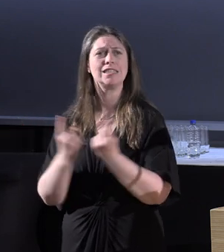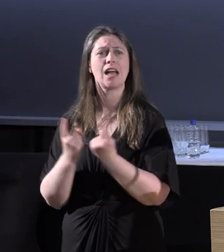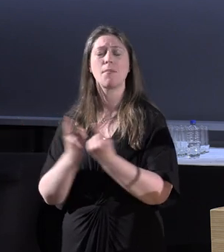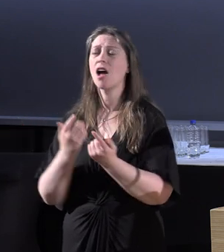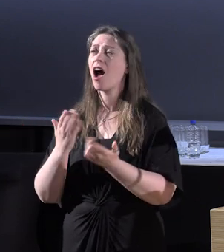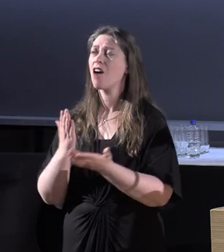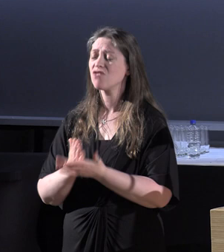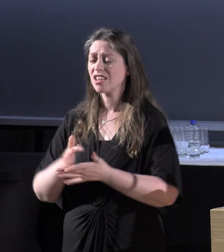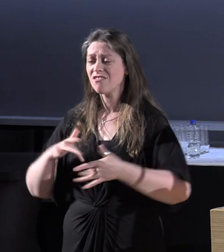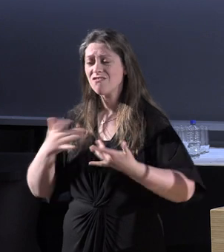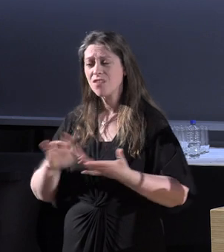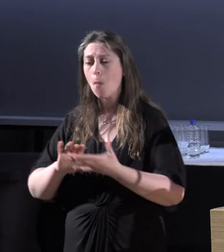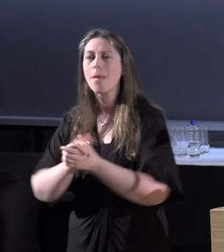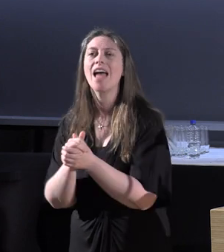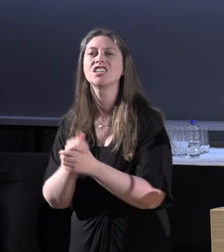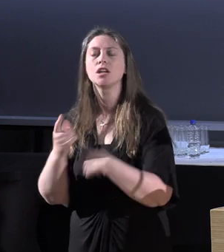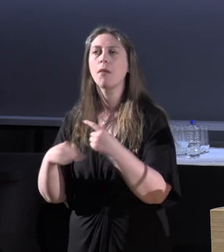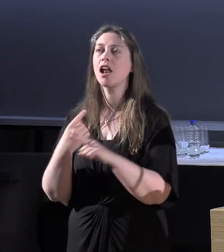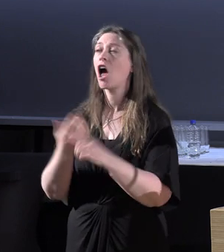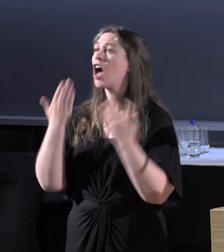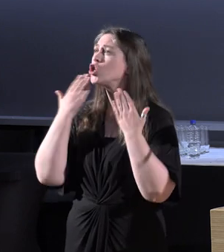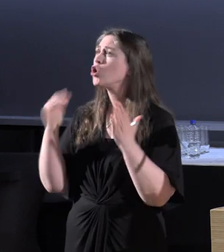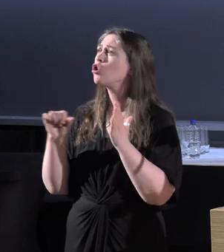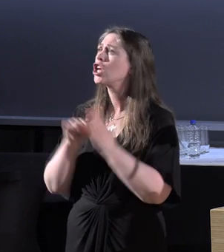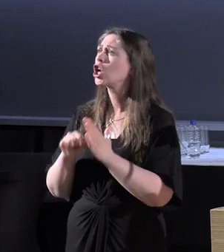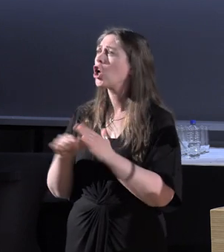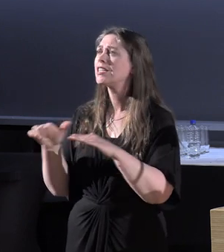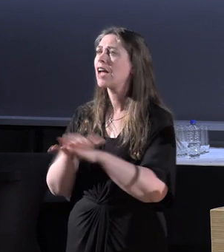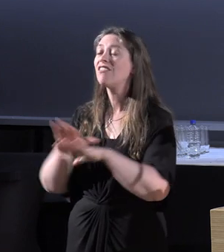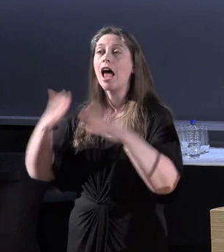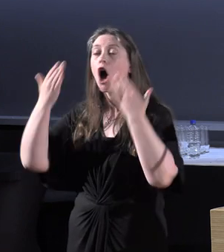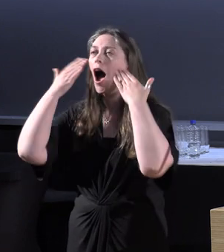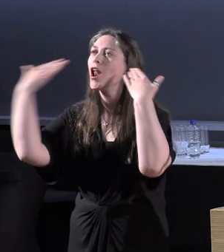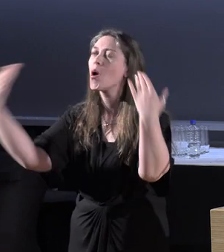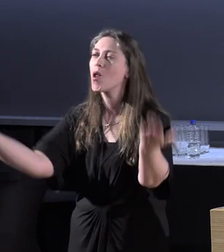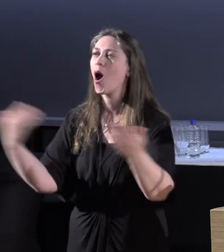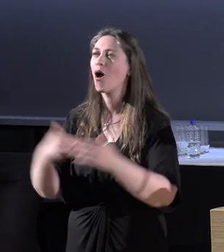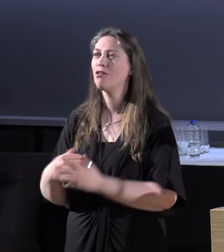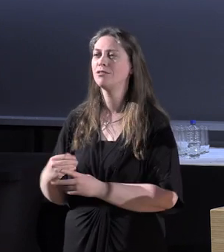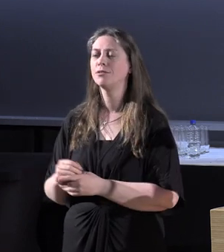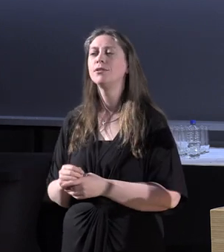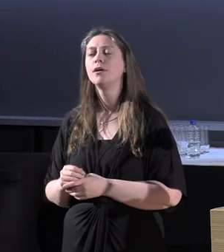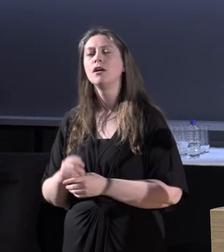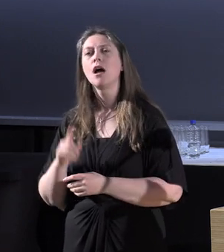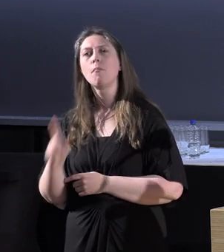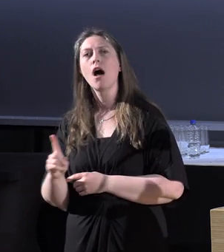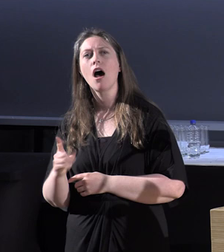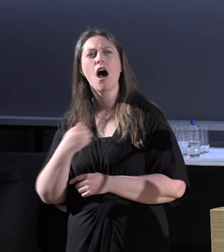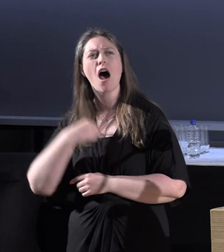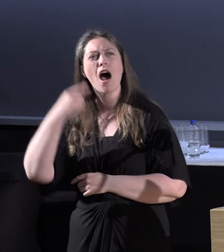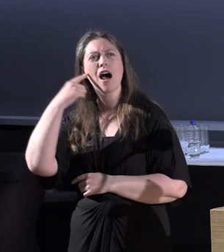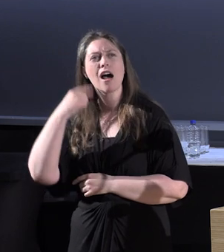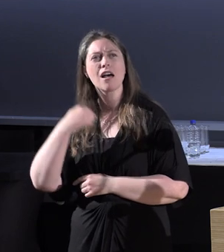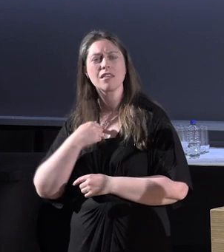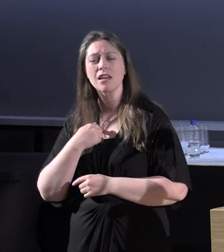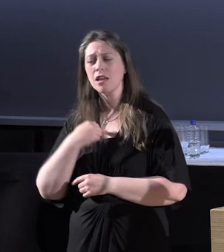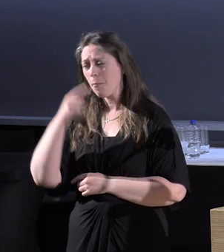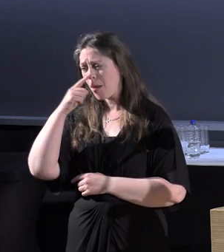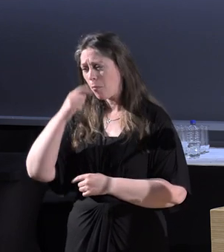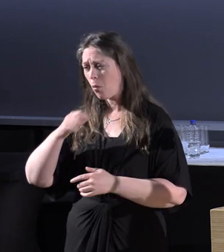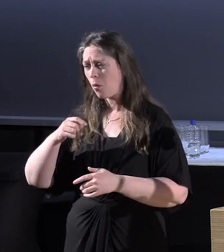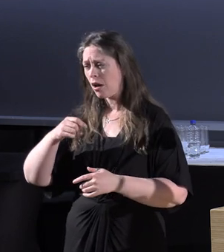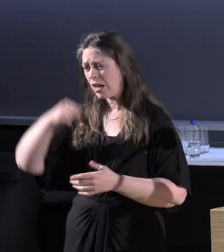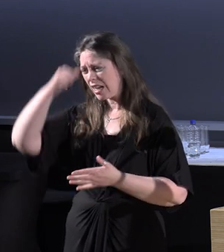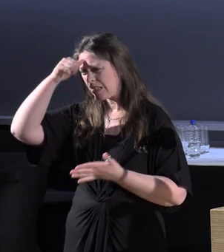really passionately about. I don't know how the cost works and all these things, but I don't imagine that people who experience